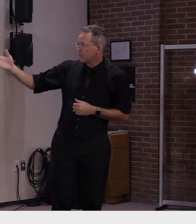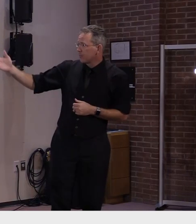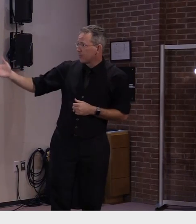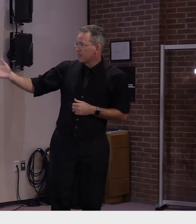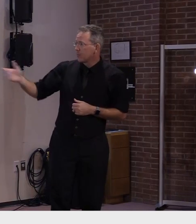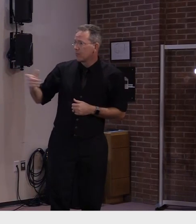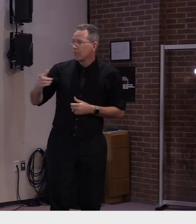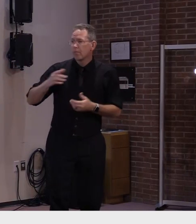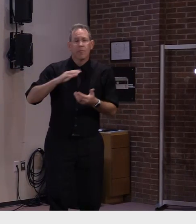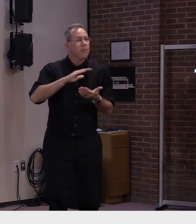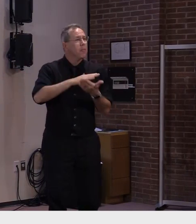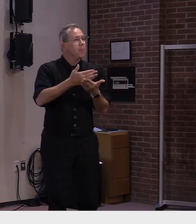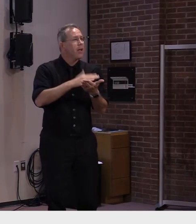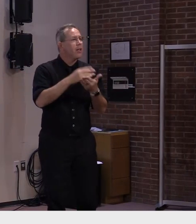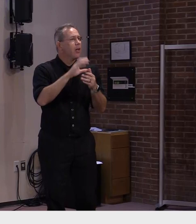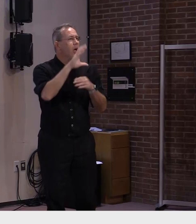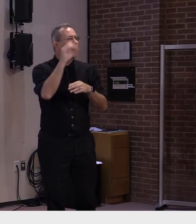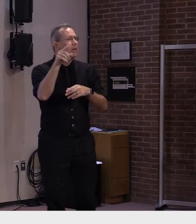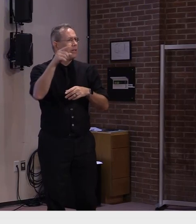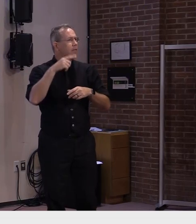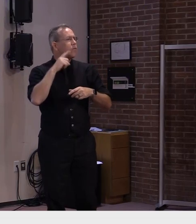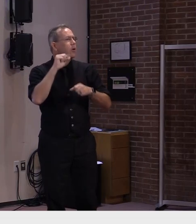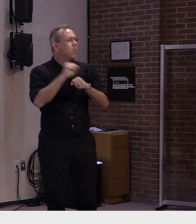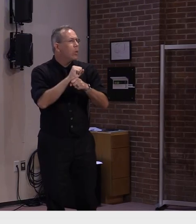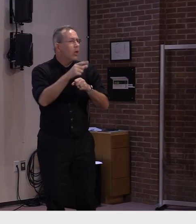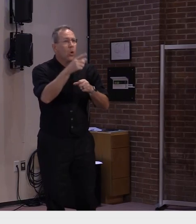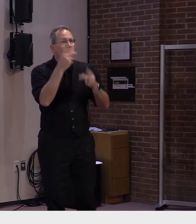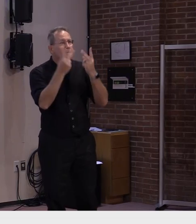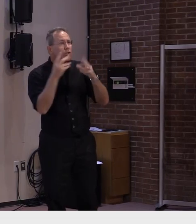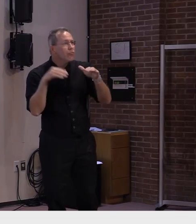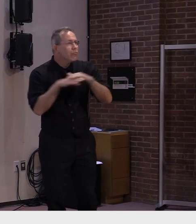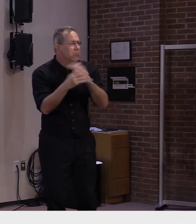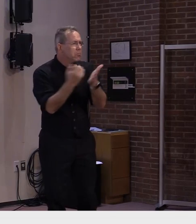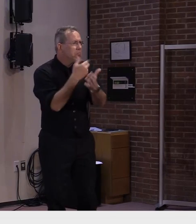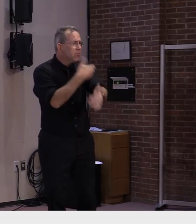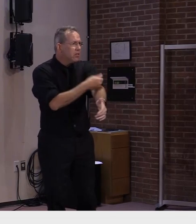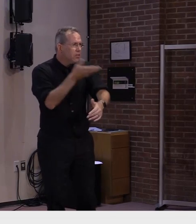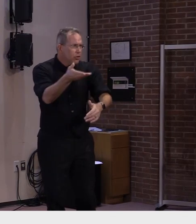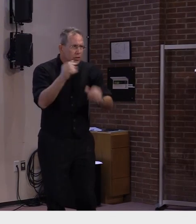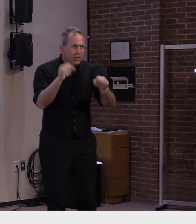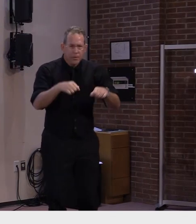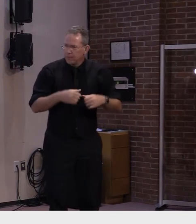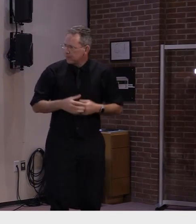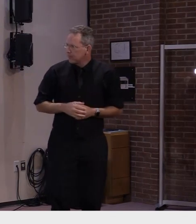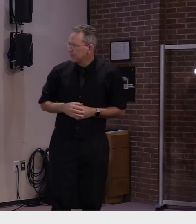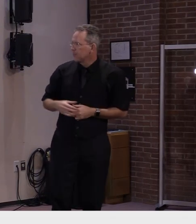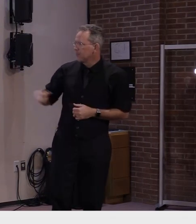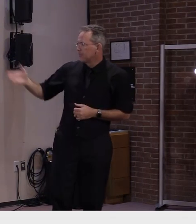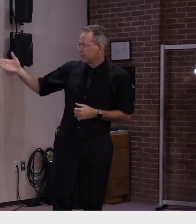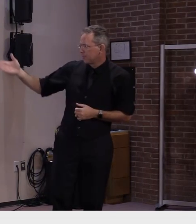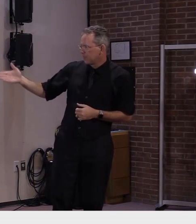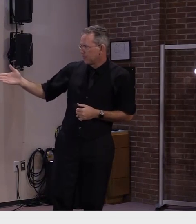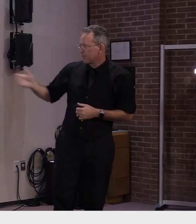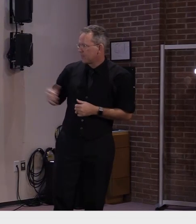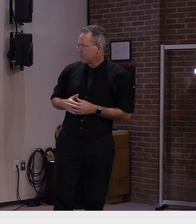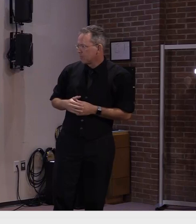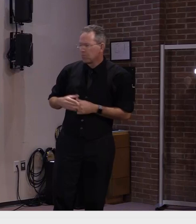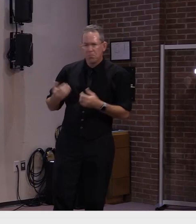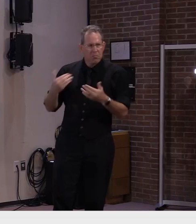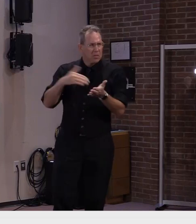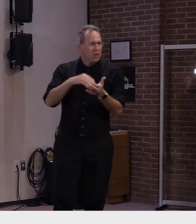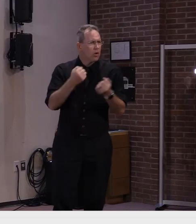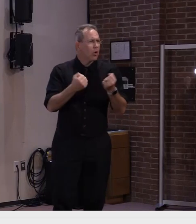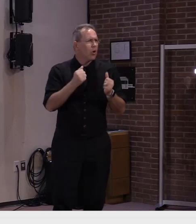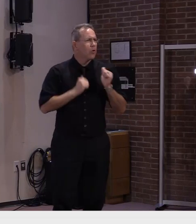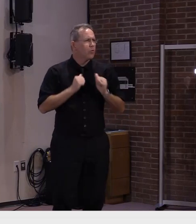again the addison county fair and field days in new haven again the antique car show at forest field